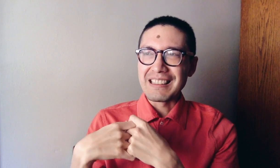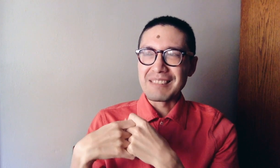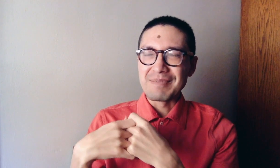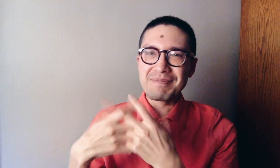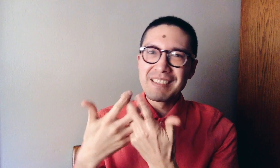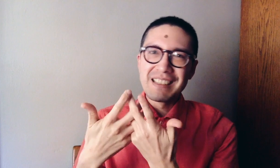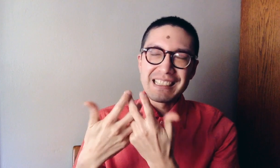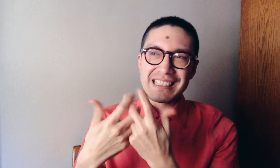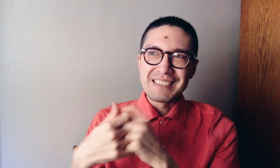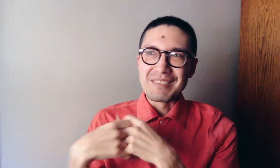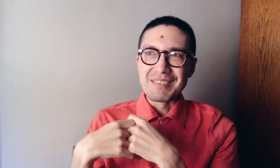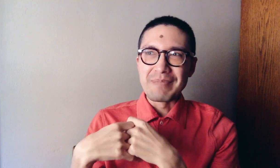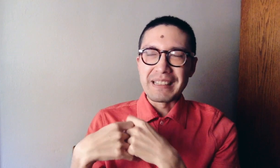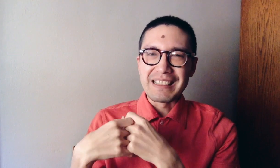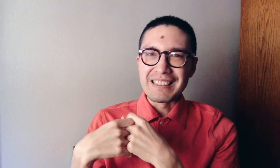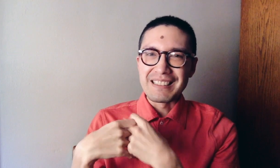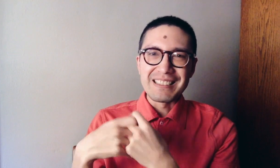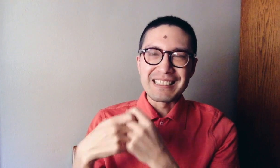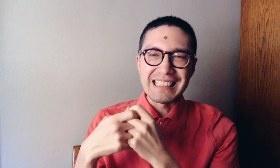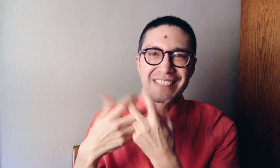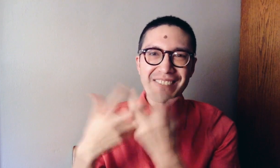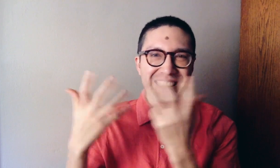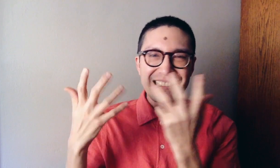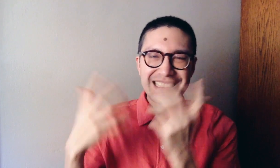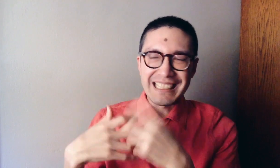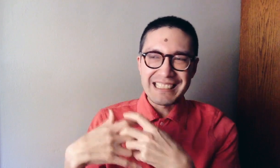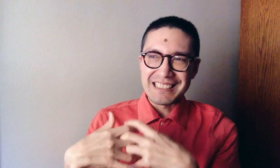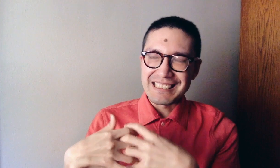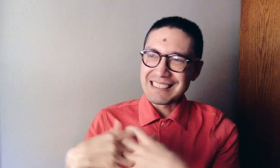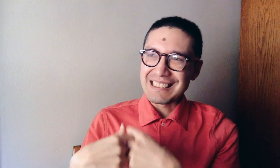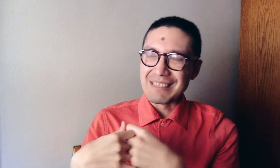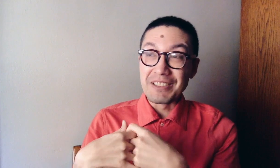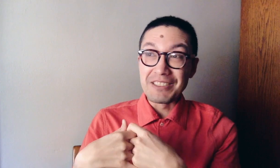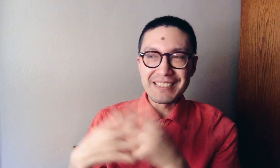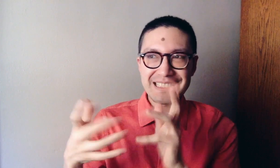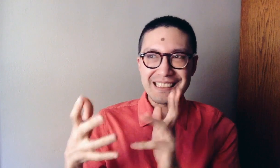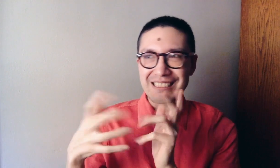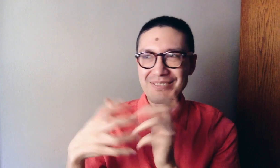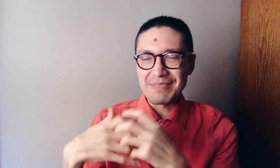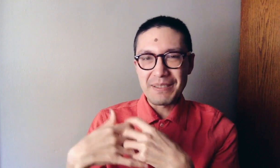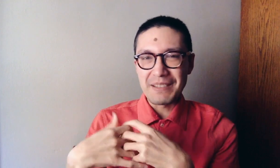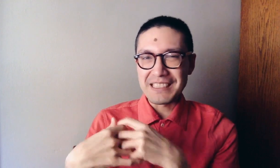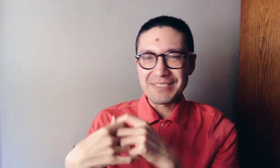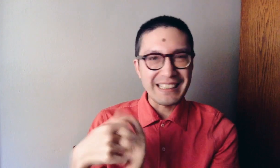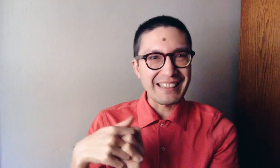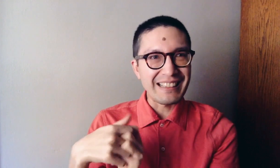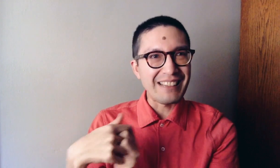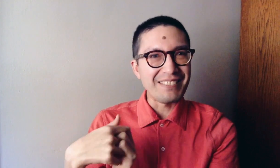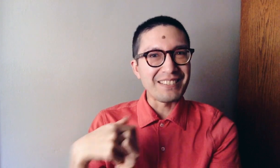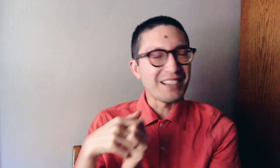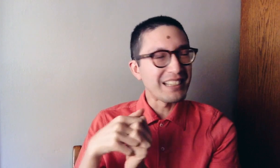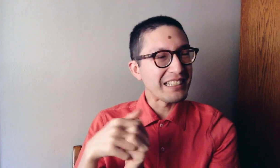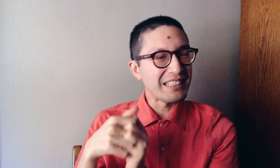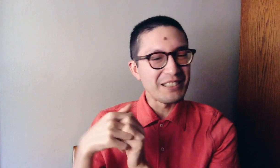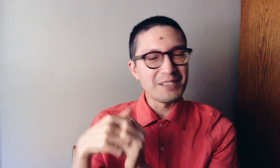big significant changes, improvements in my public speaking that I wanted to do.